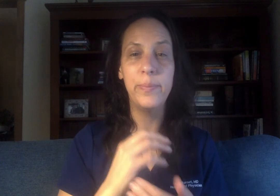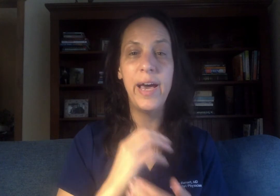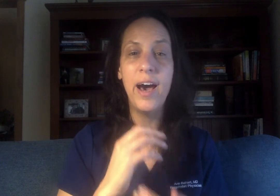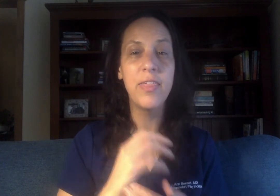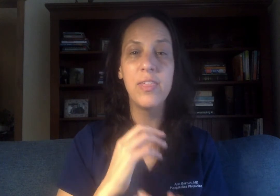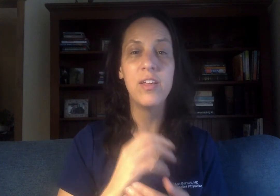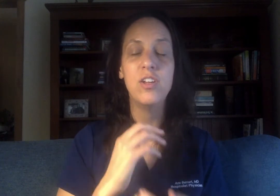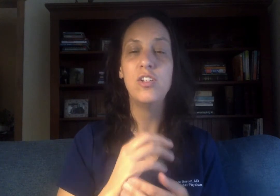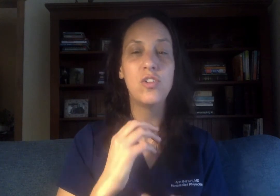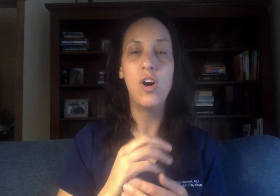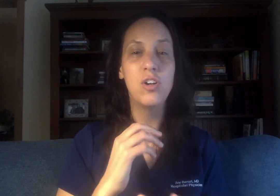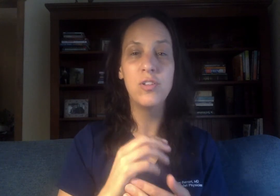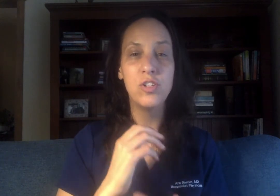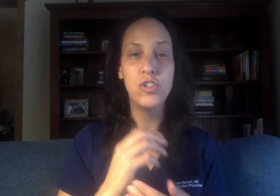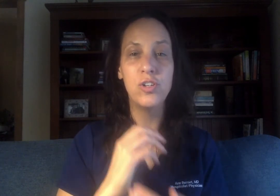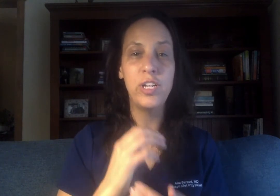path to honor their journey